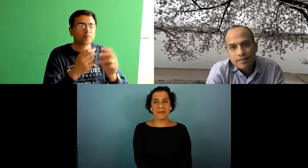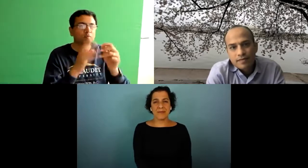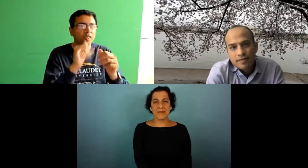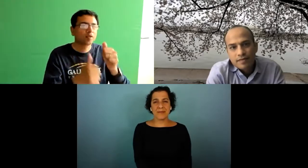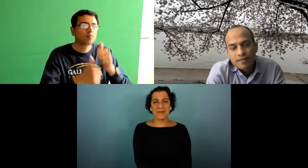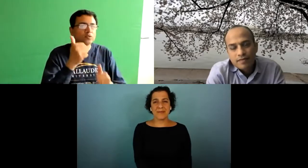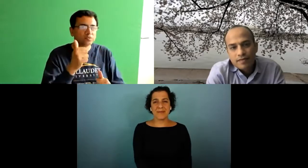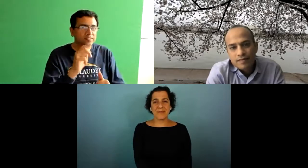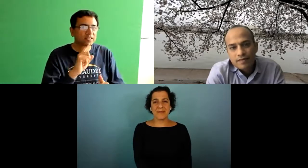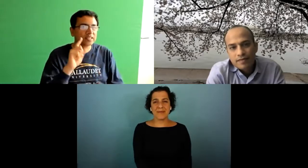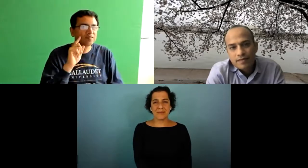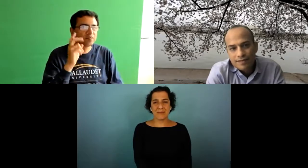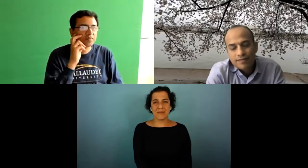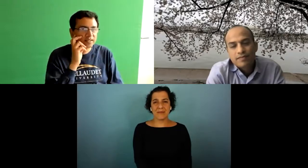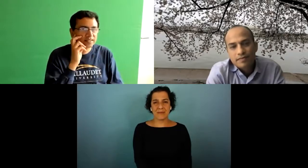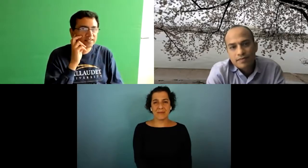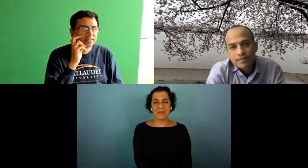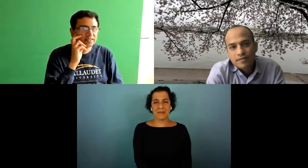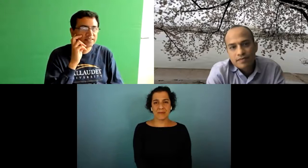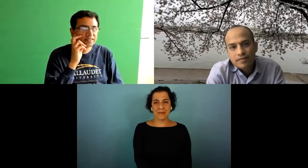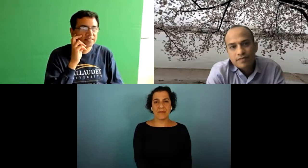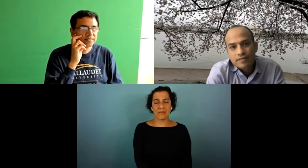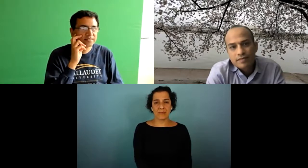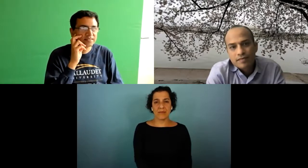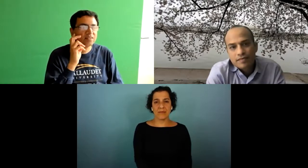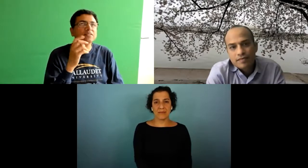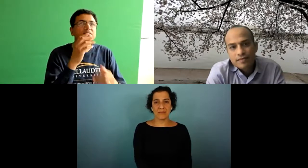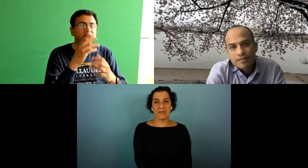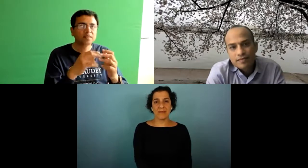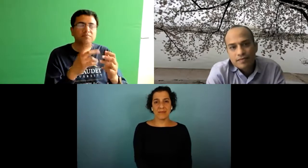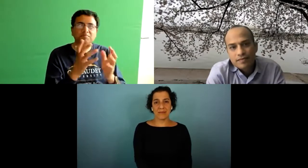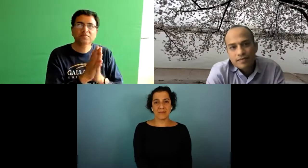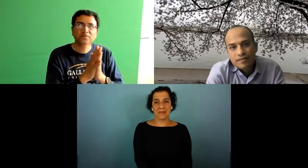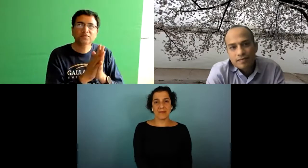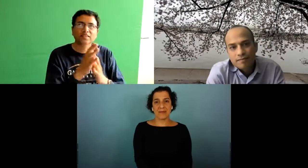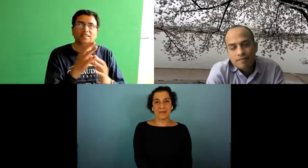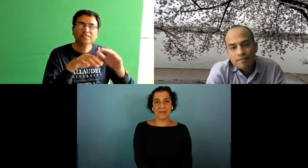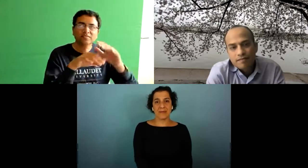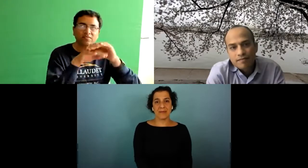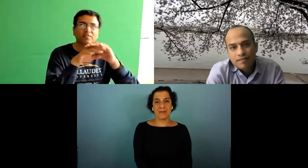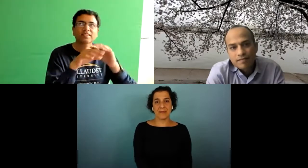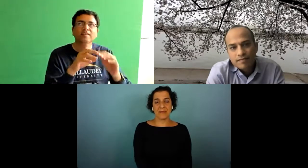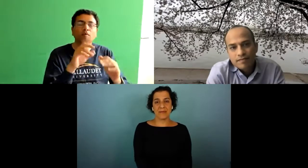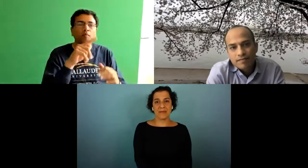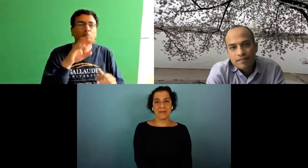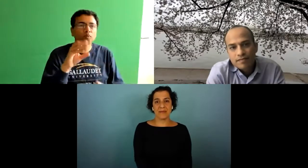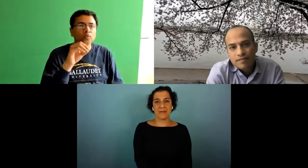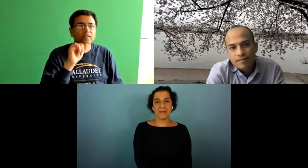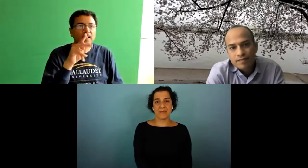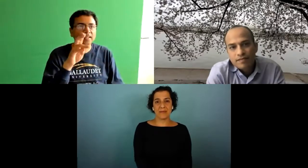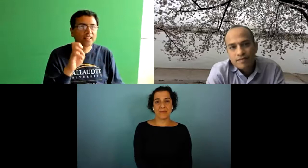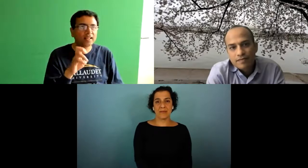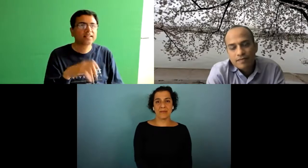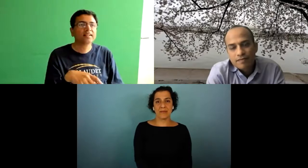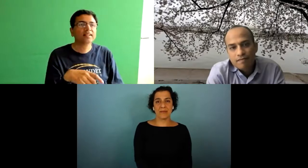like a braille keyboard but braille keyboards aren't really used by most deafblind people this is my understanding